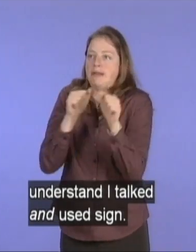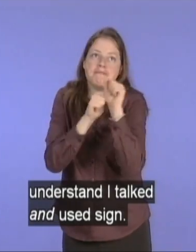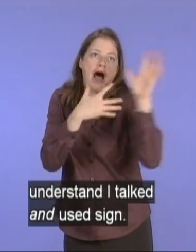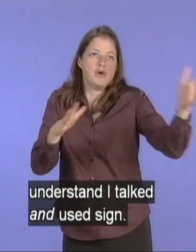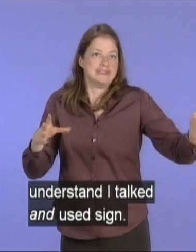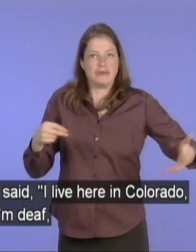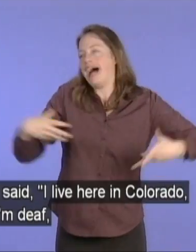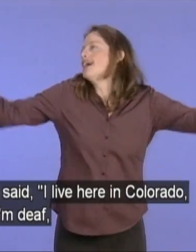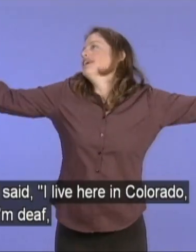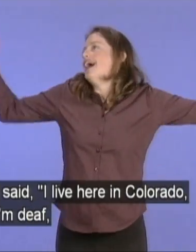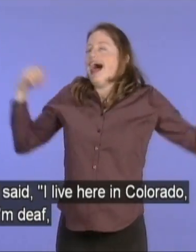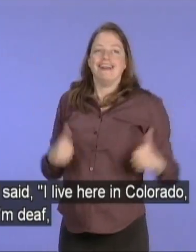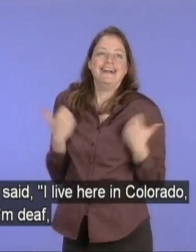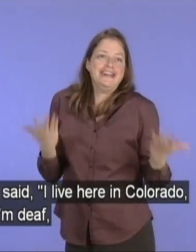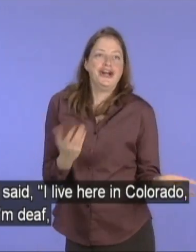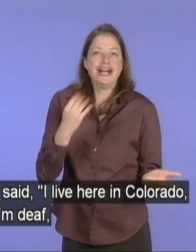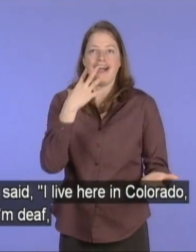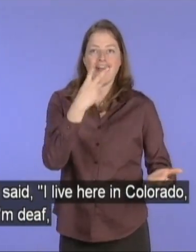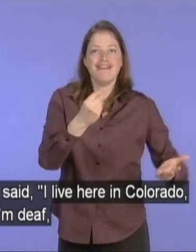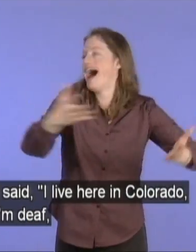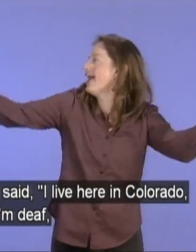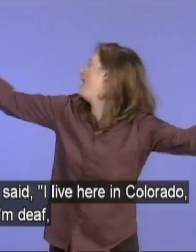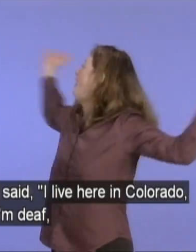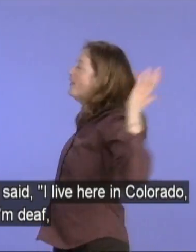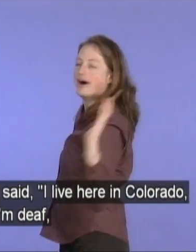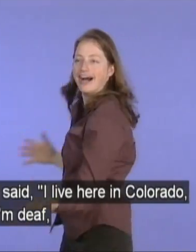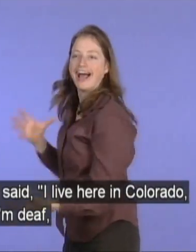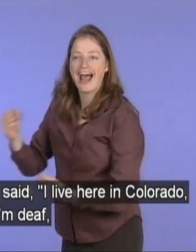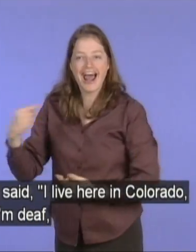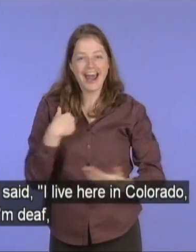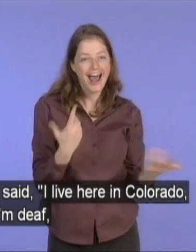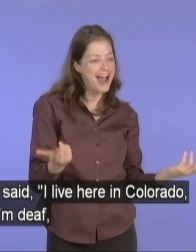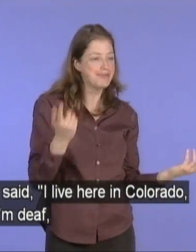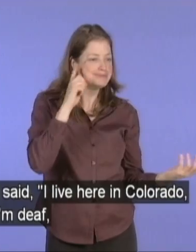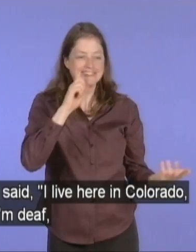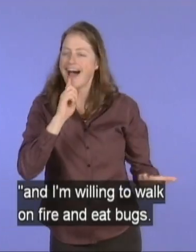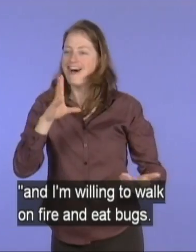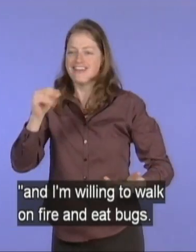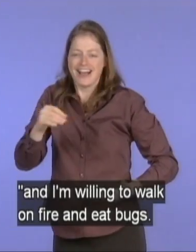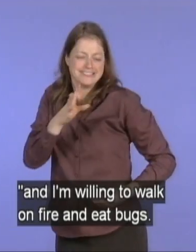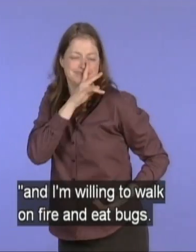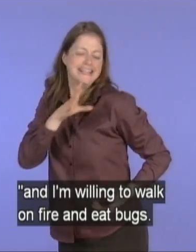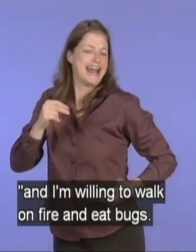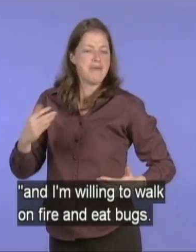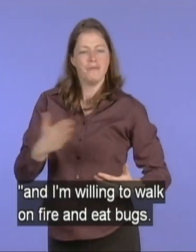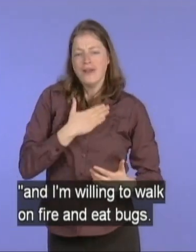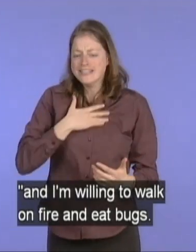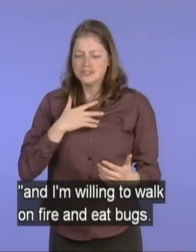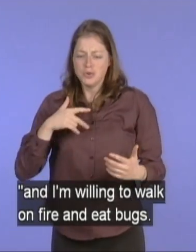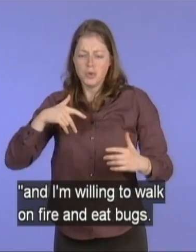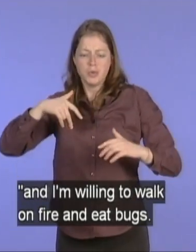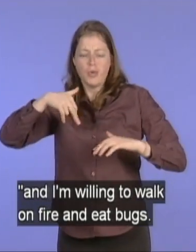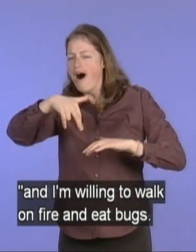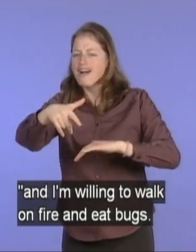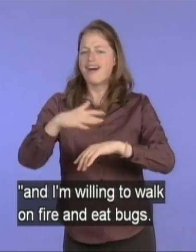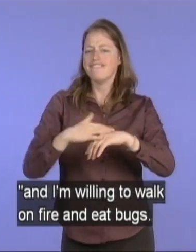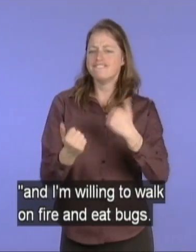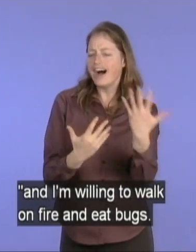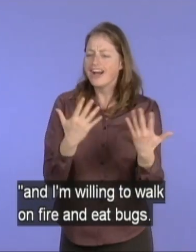used sign. I was in the mountains and I said, I live here in Colorado. I'm deaf and I'm willing to walk on fire